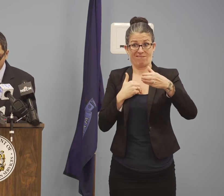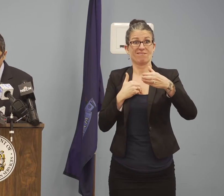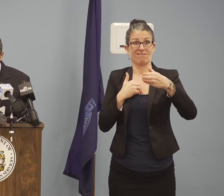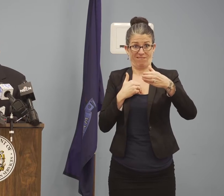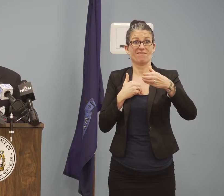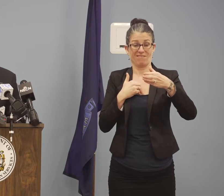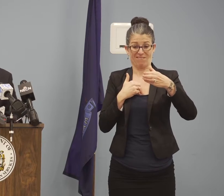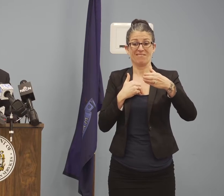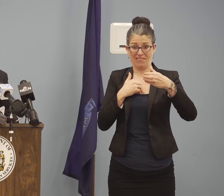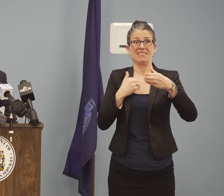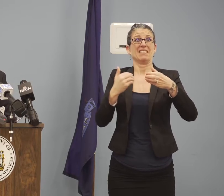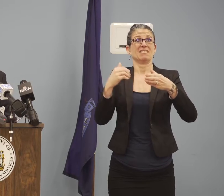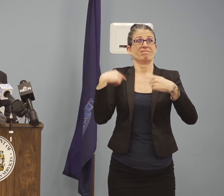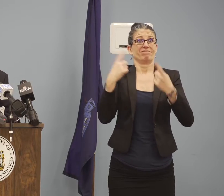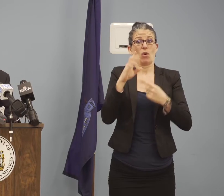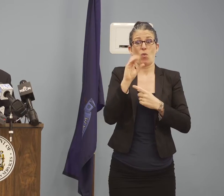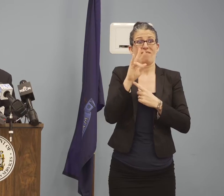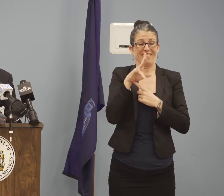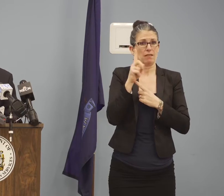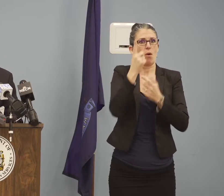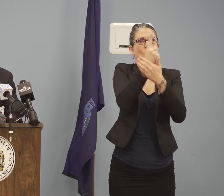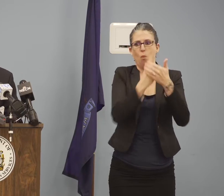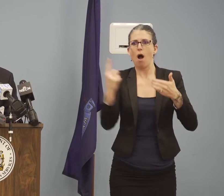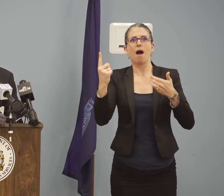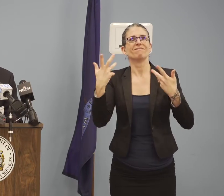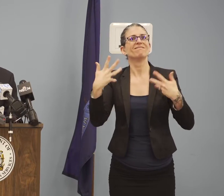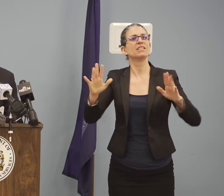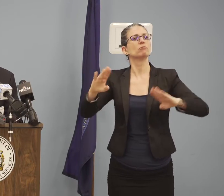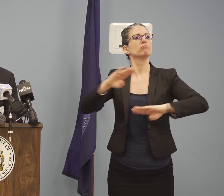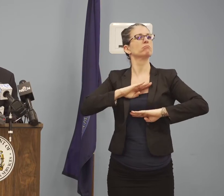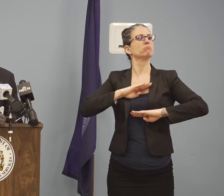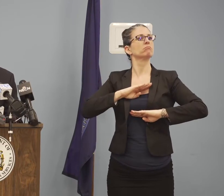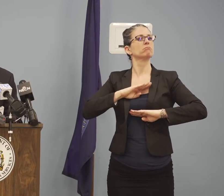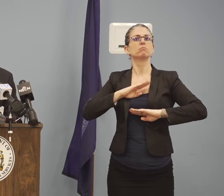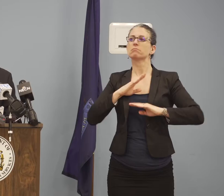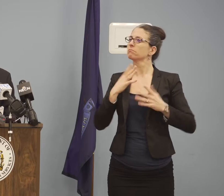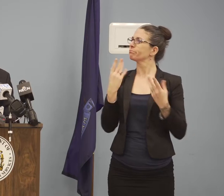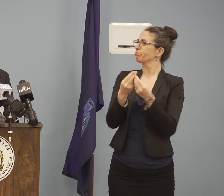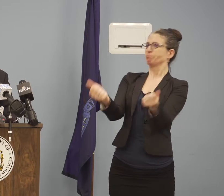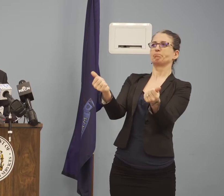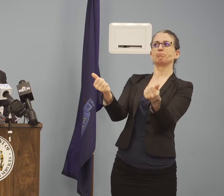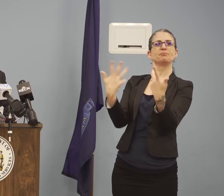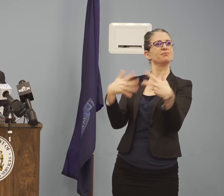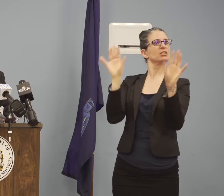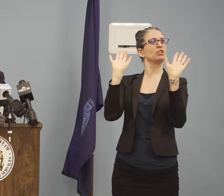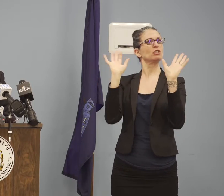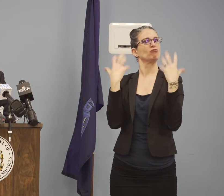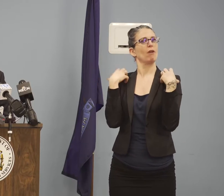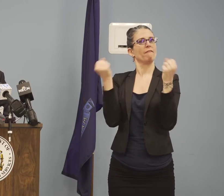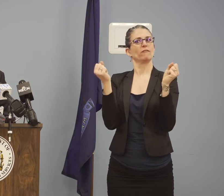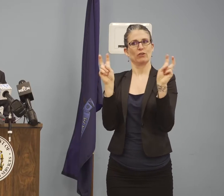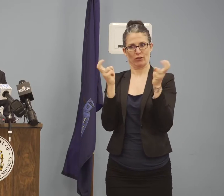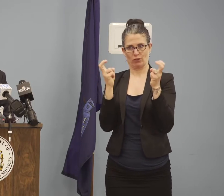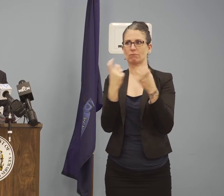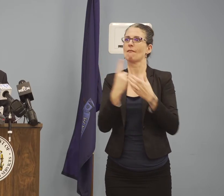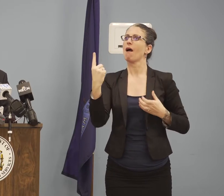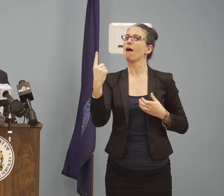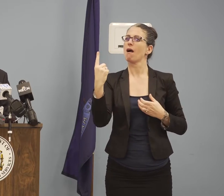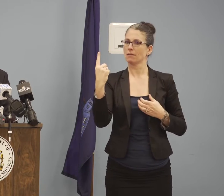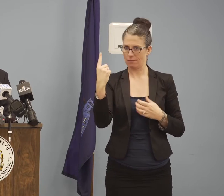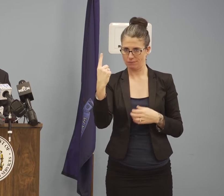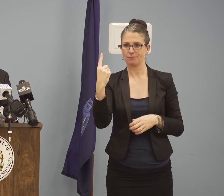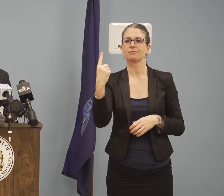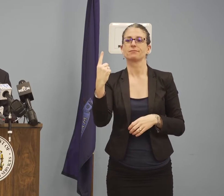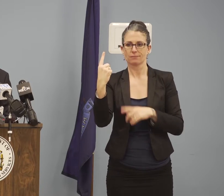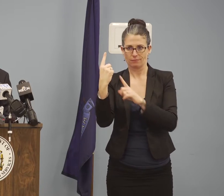Very quickly, I'd like to provide a county-by-county breakdown of where those cases are. In